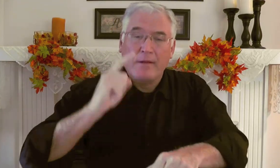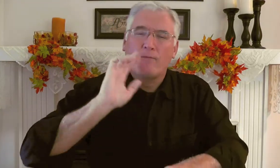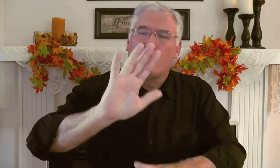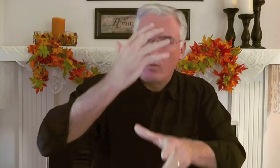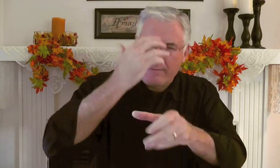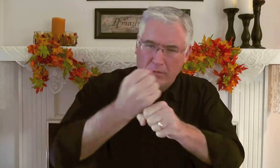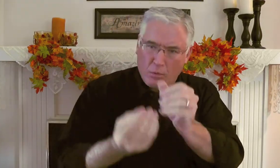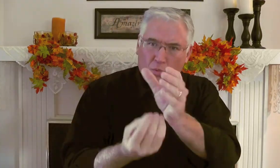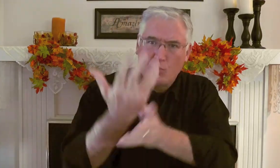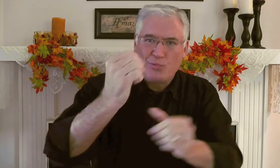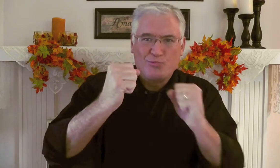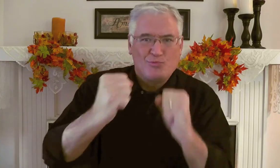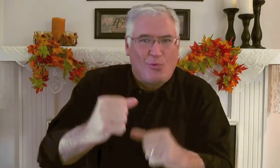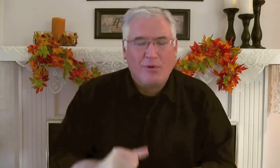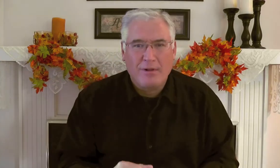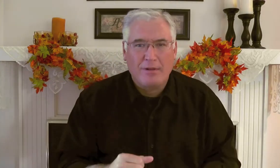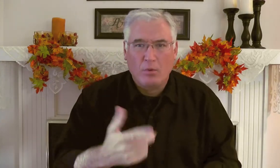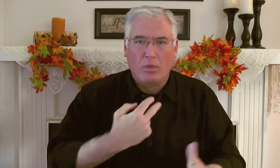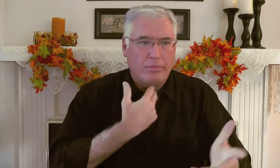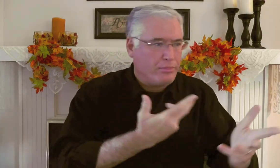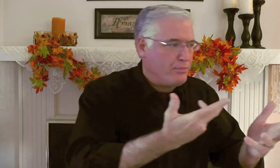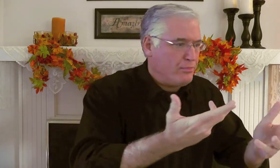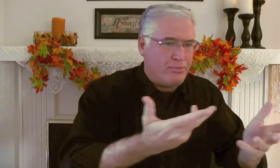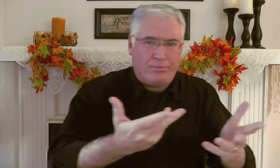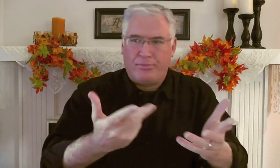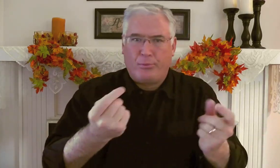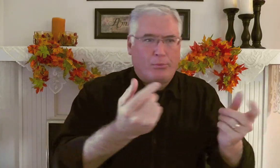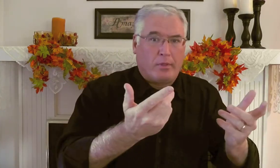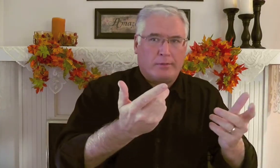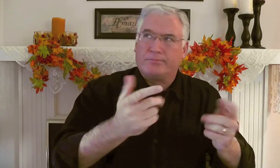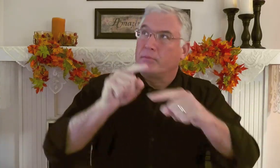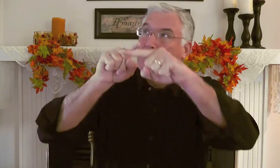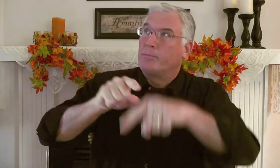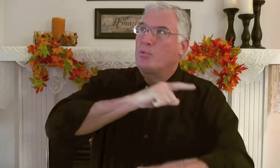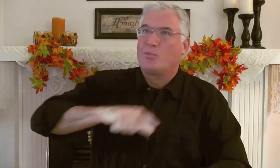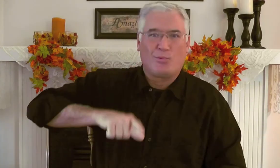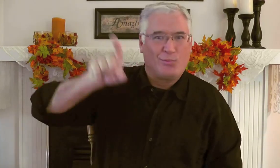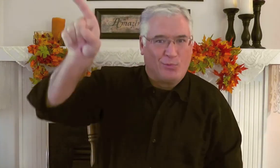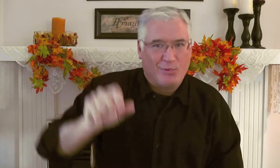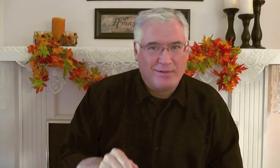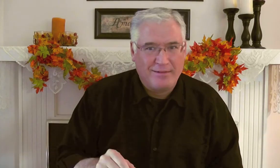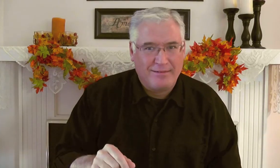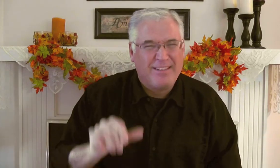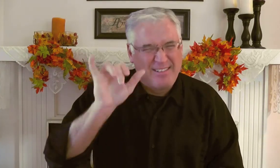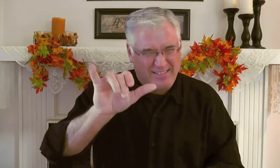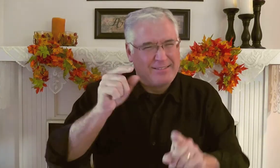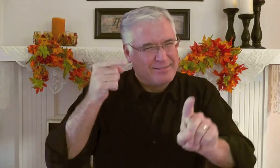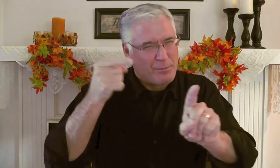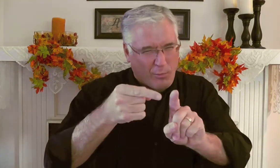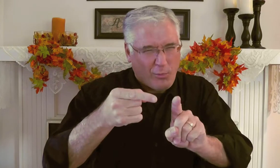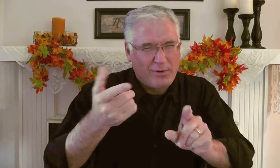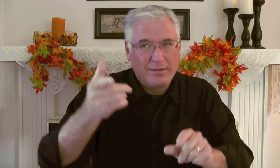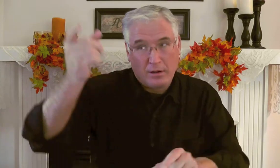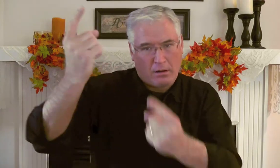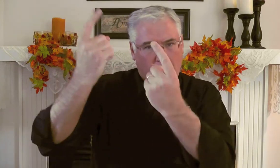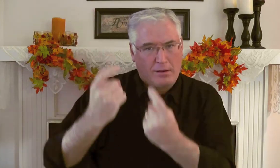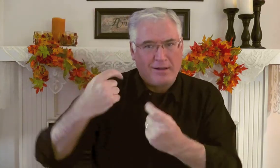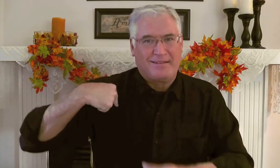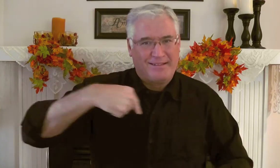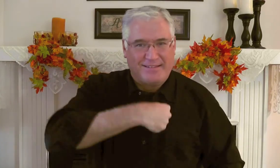it's a time for you to grow in the Lord. You're thinking, what do I do? Turn to the Lord and depend on him. That's the